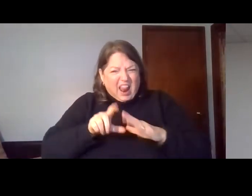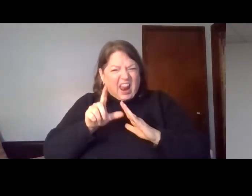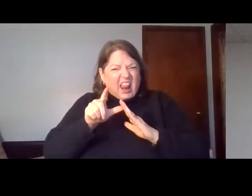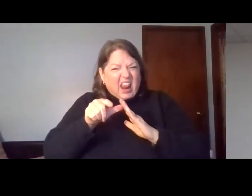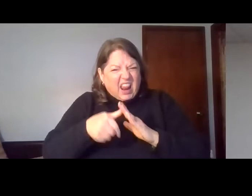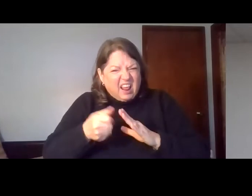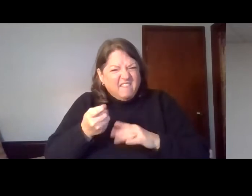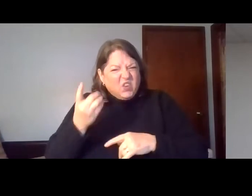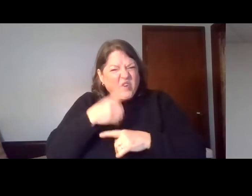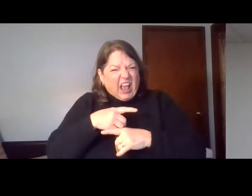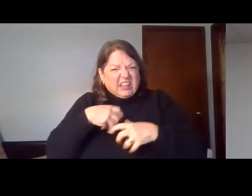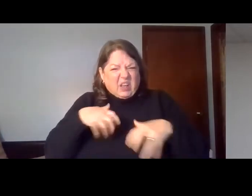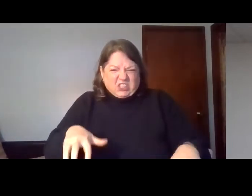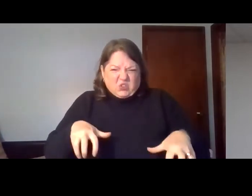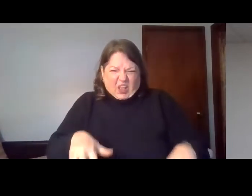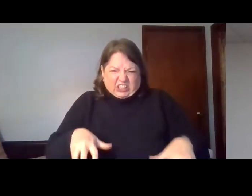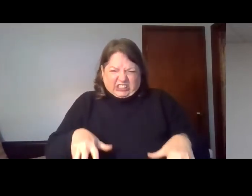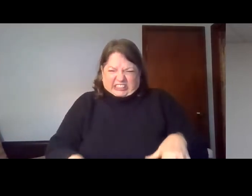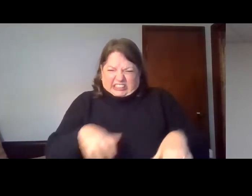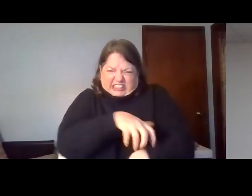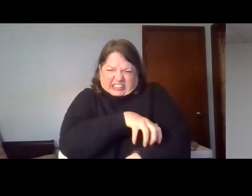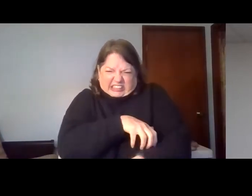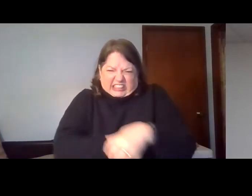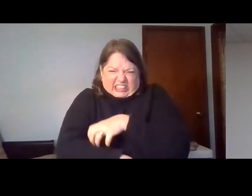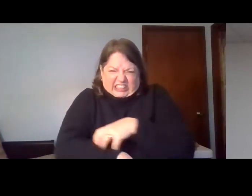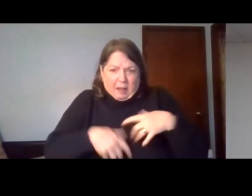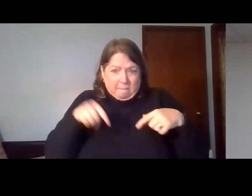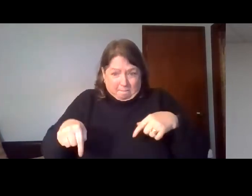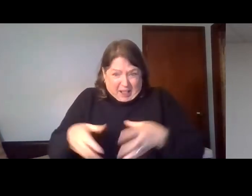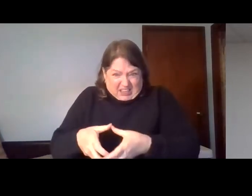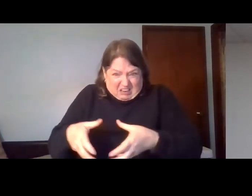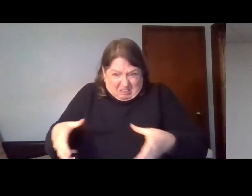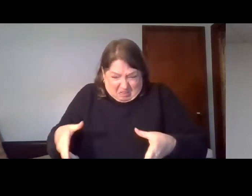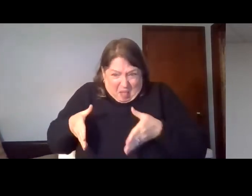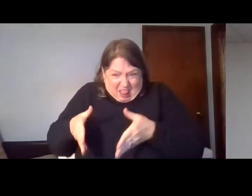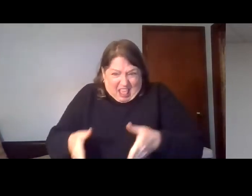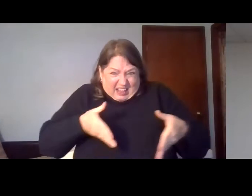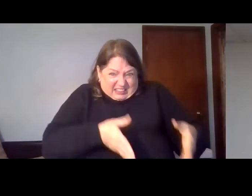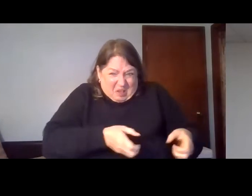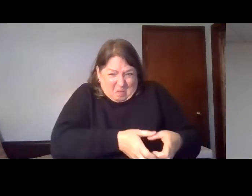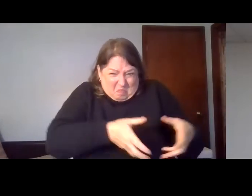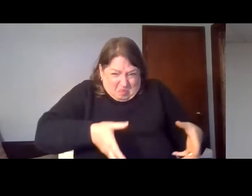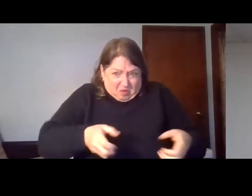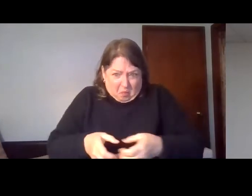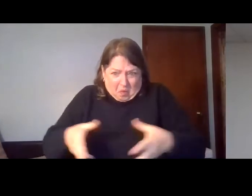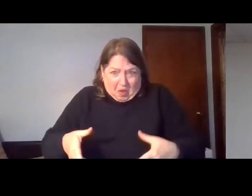after scratching my knees, I noticed that my knees began to swell. I mean, they were humongous. They were the size of an elephant's knee. Well,